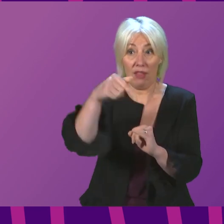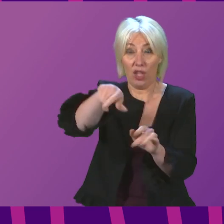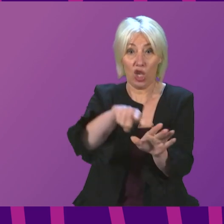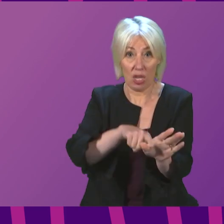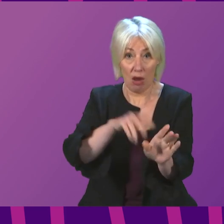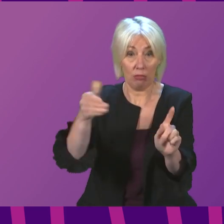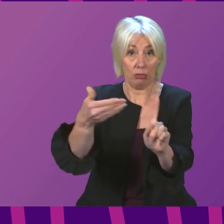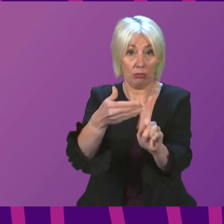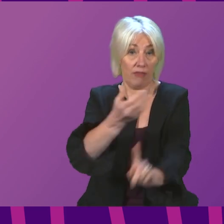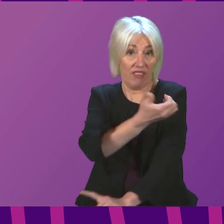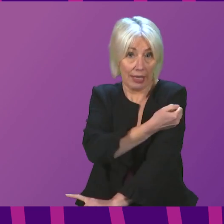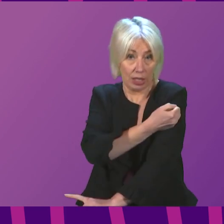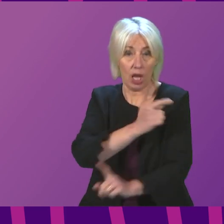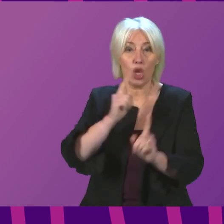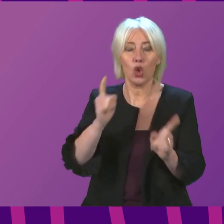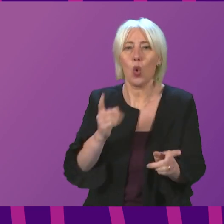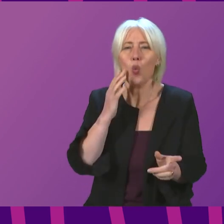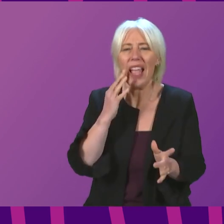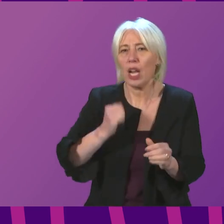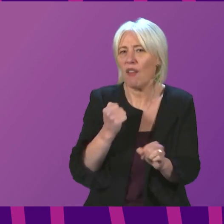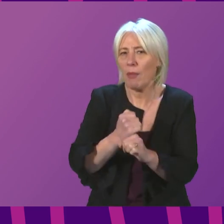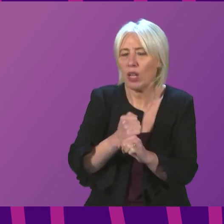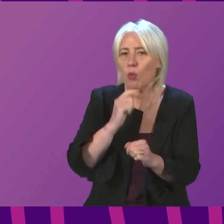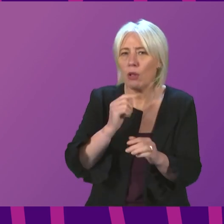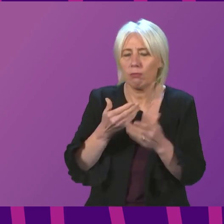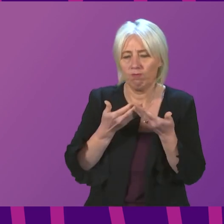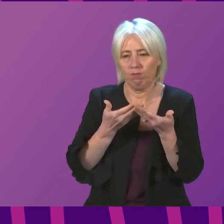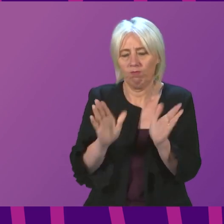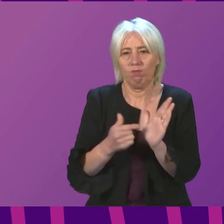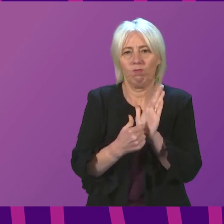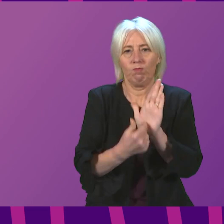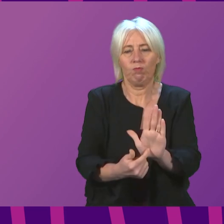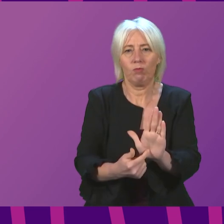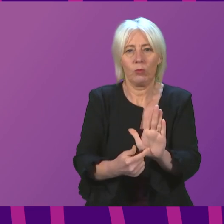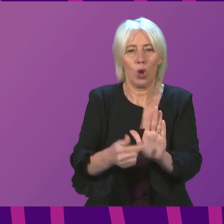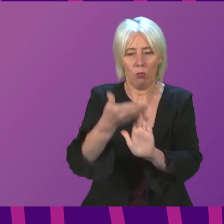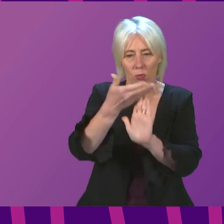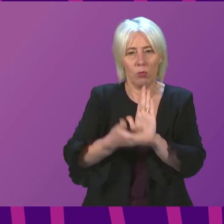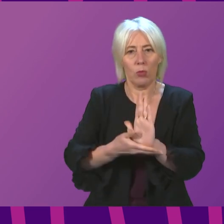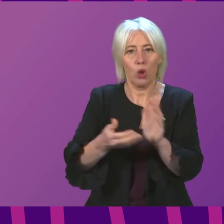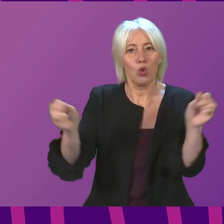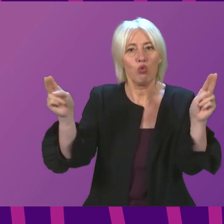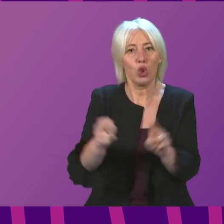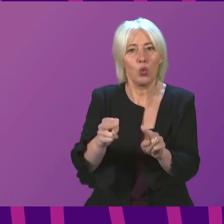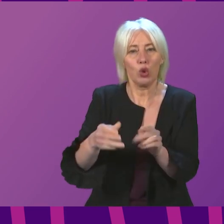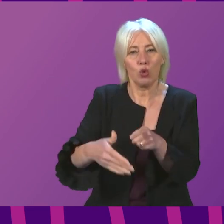when will the government set out its conditions for reducing restrictions in the new year?